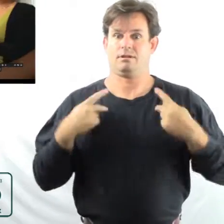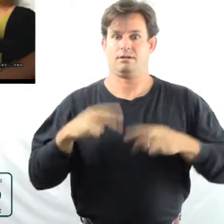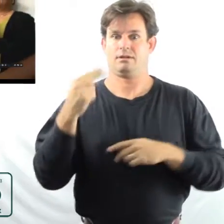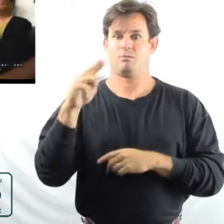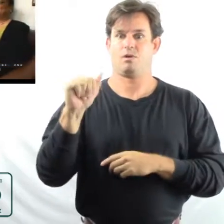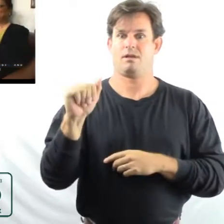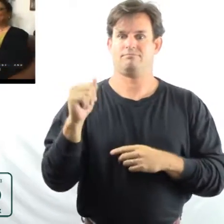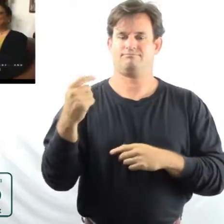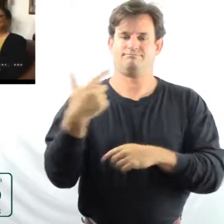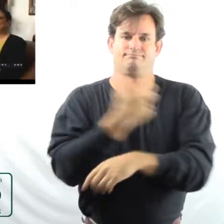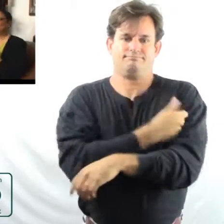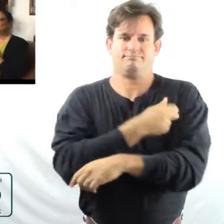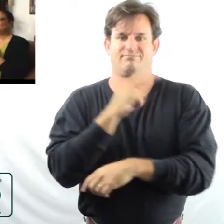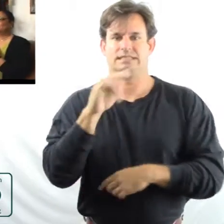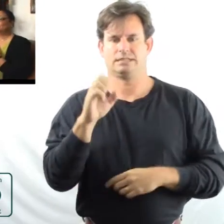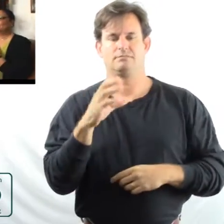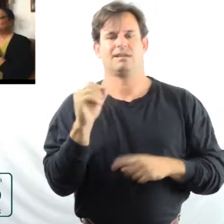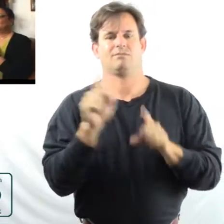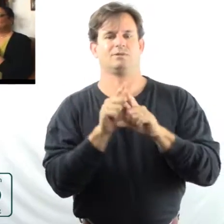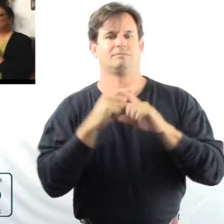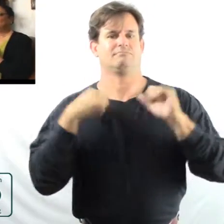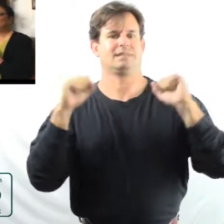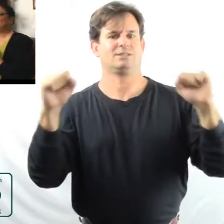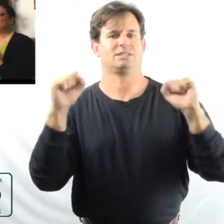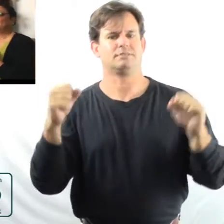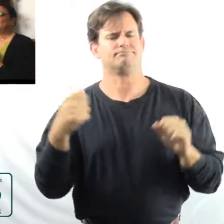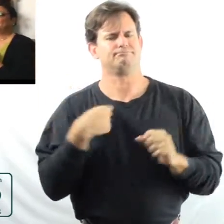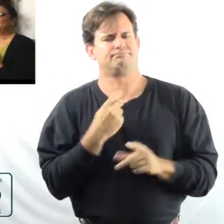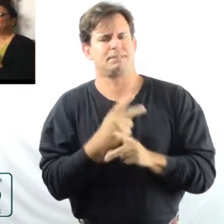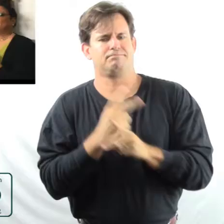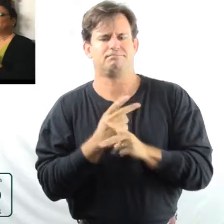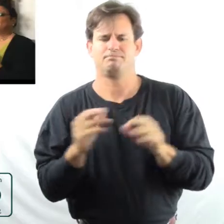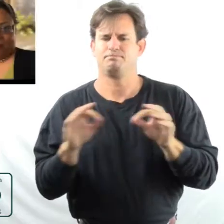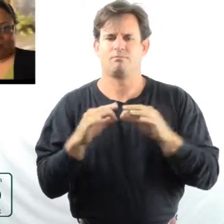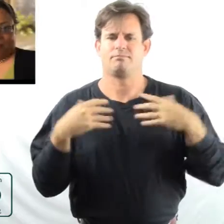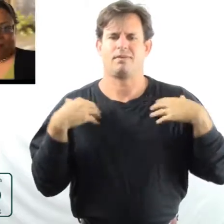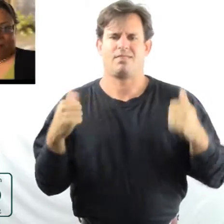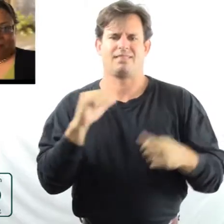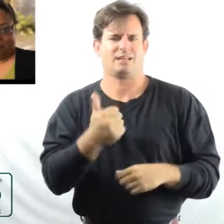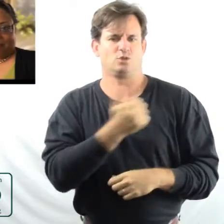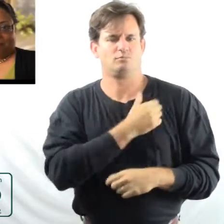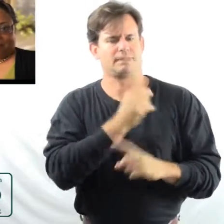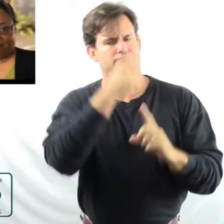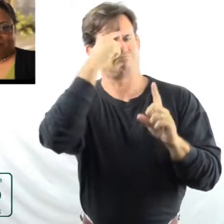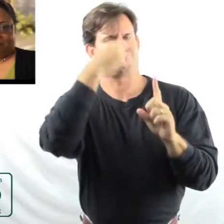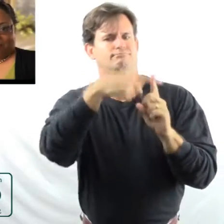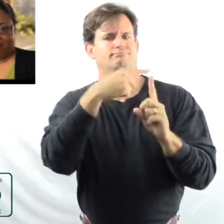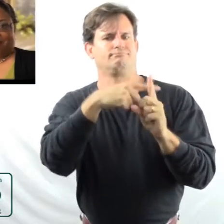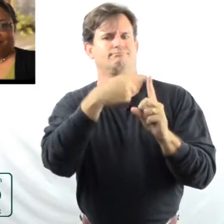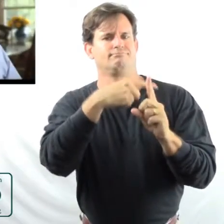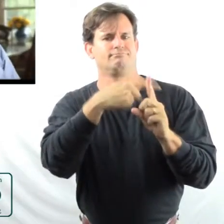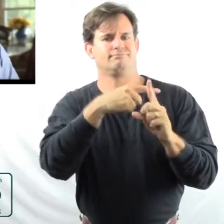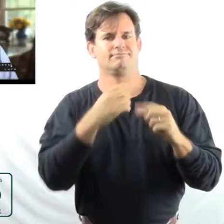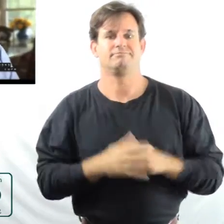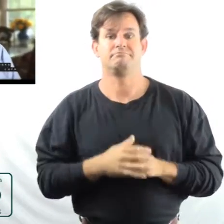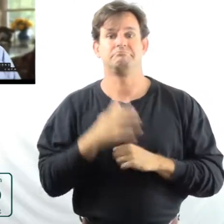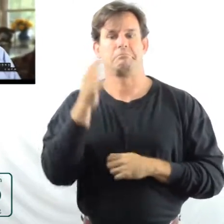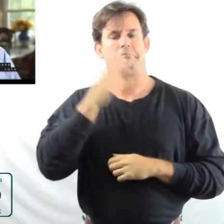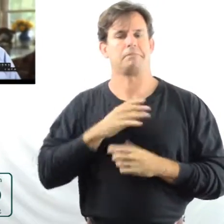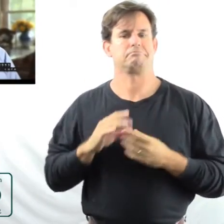doing some deep breathing exercises. I'm maintaining a healthy attitude and a positive attitude. Well, I have many reasons that